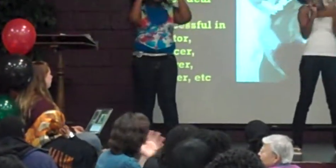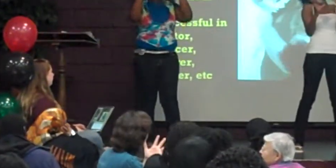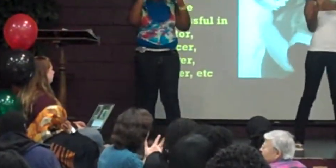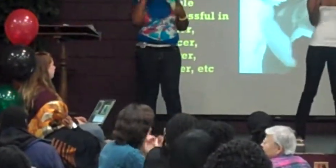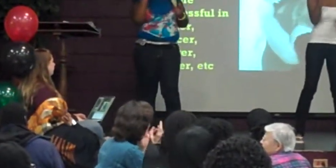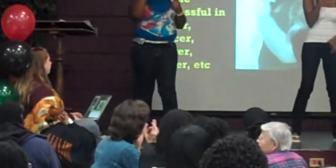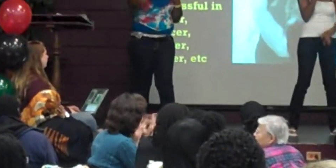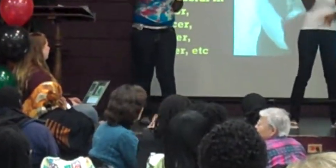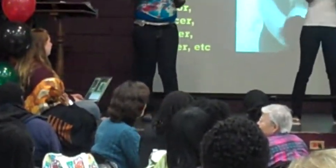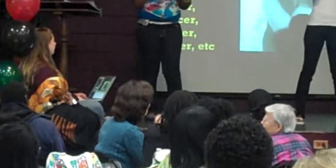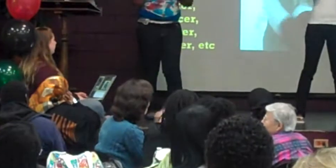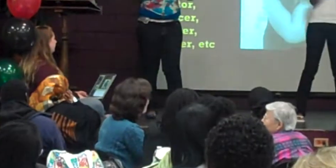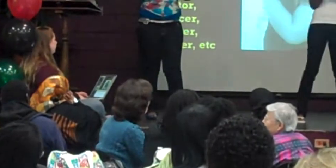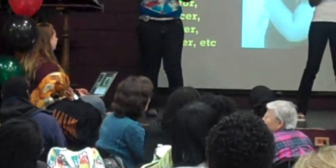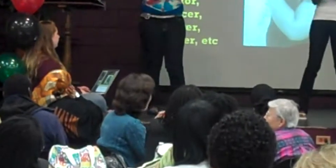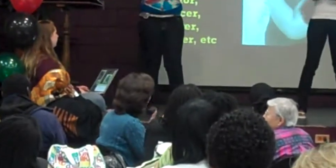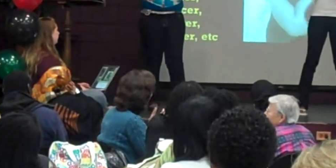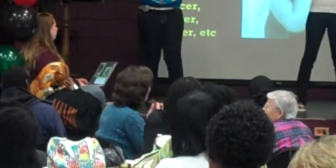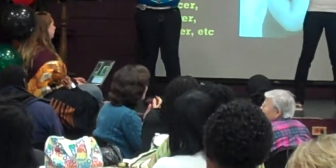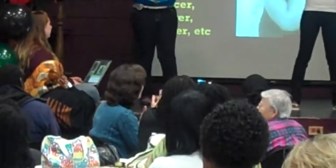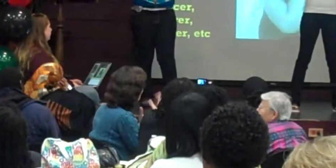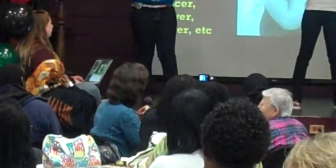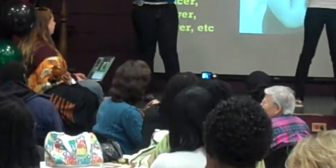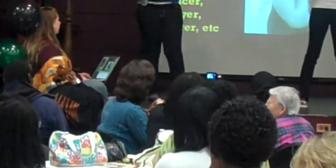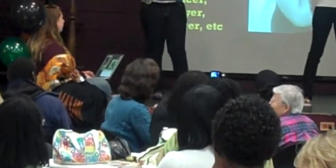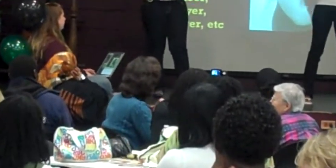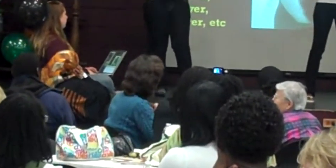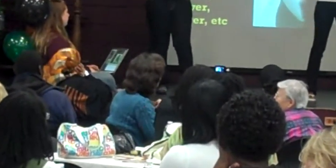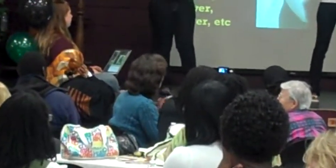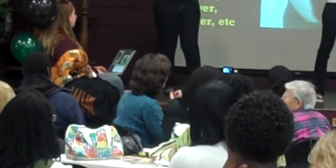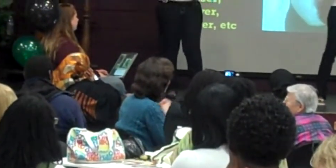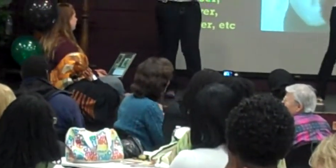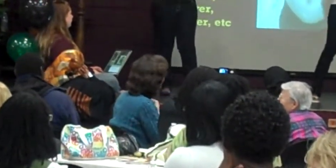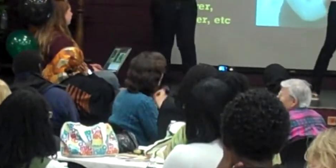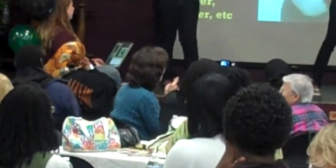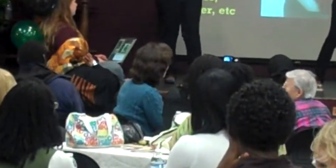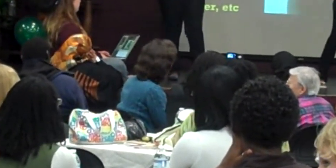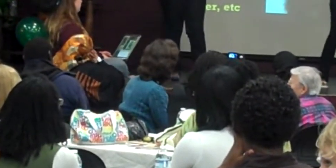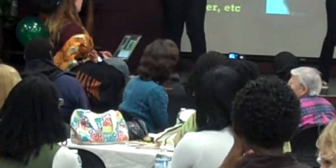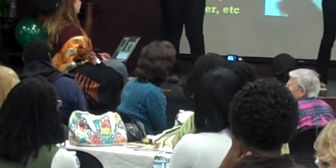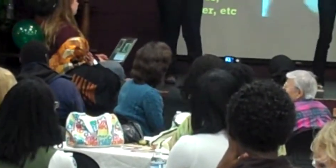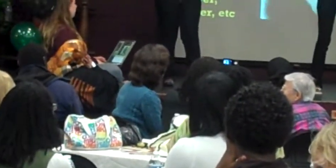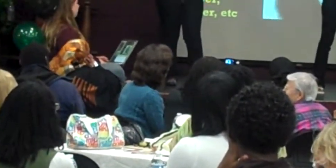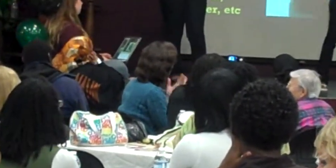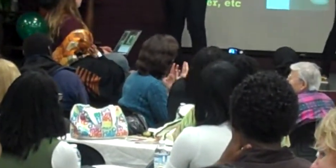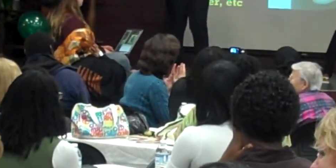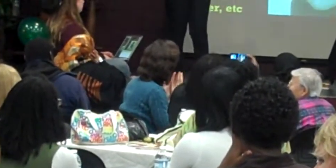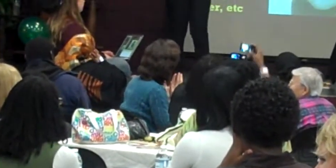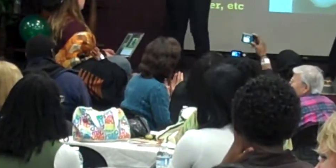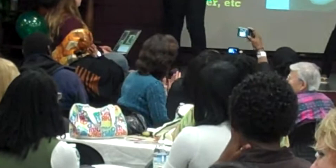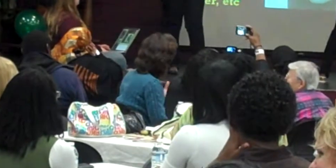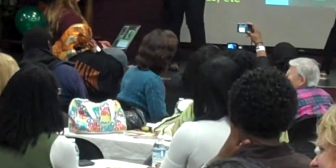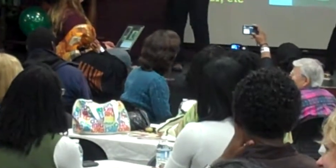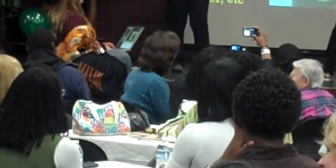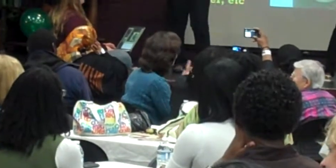hated you Somehow did I still love you I'm sad and lonely